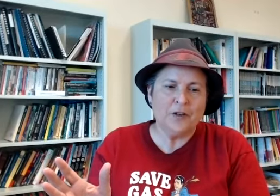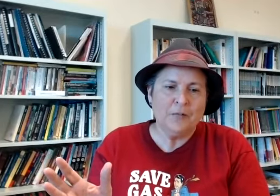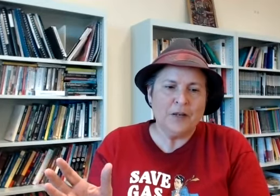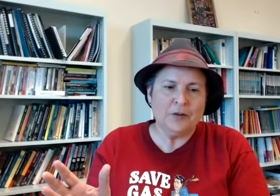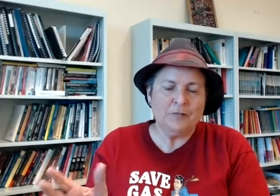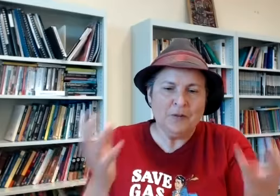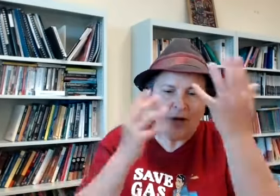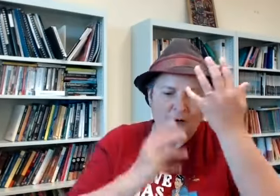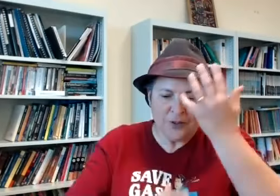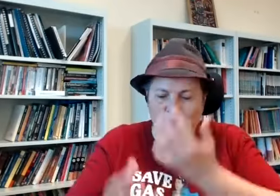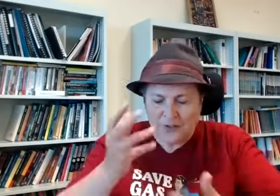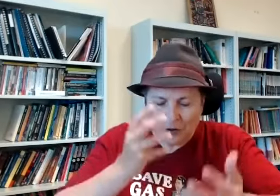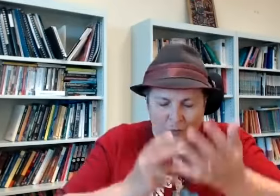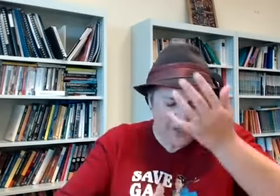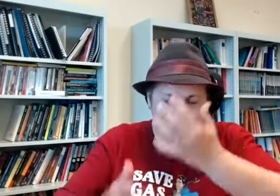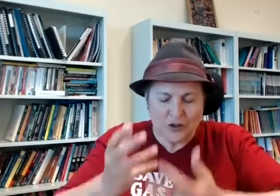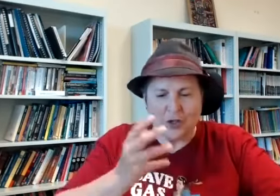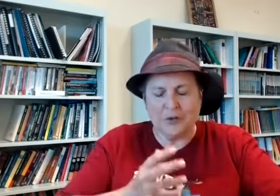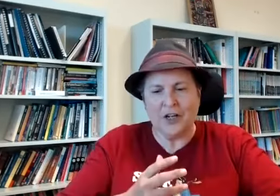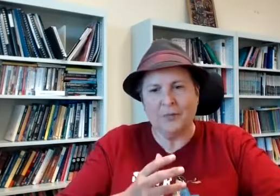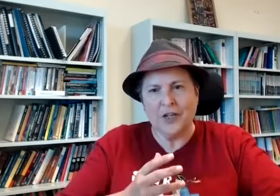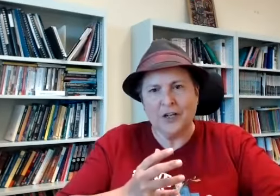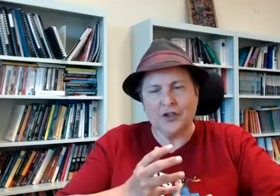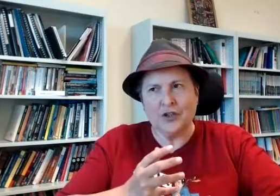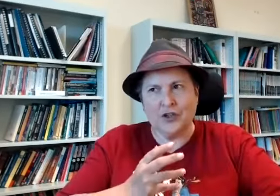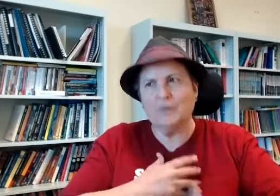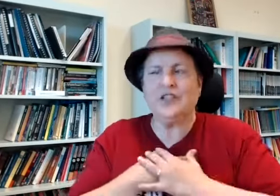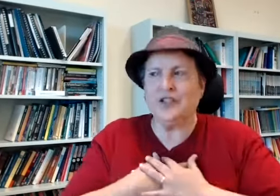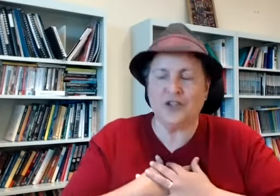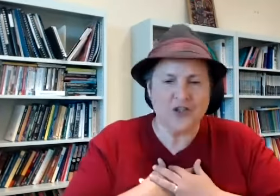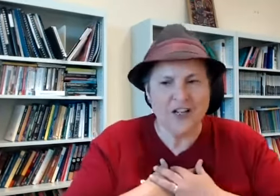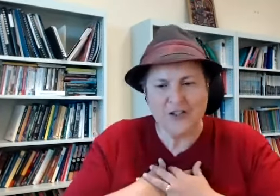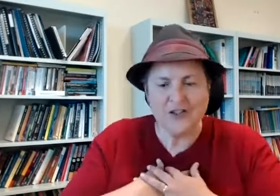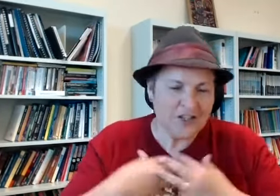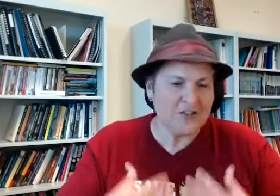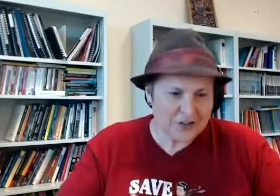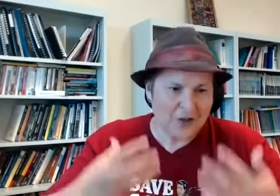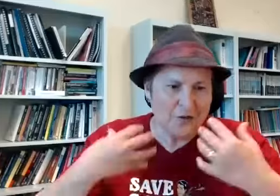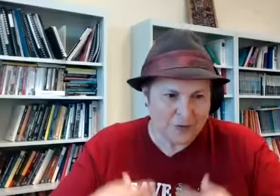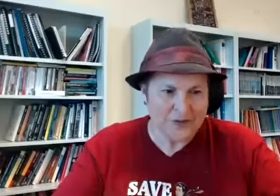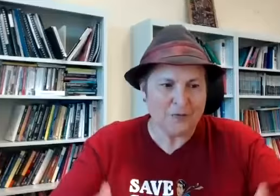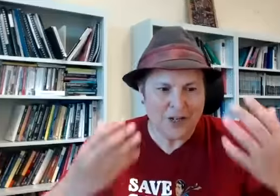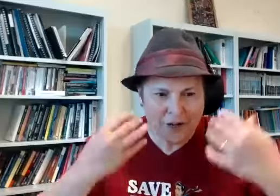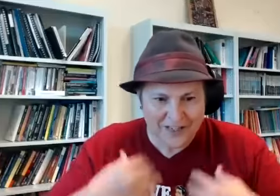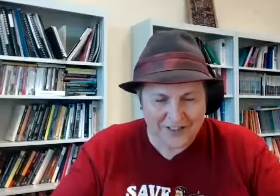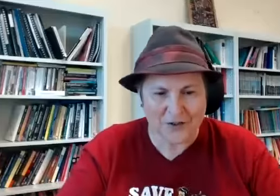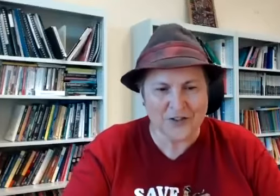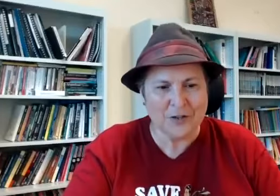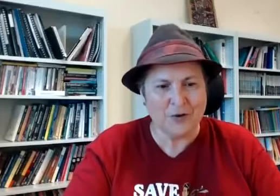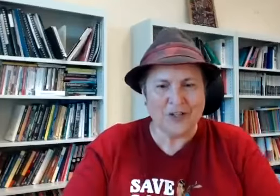people who've been paralympians talk about it you know contributing to the change in the sense of self because of the way you're exercising your bodies